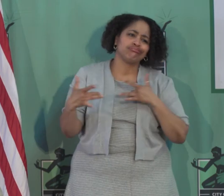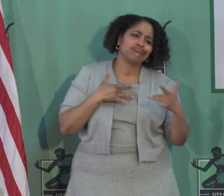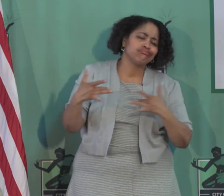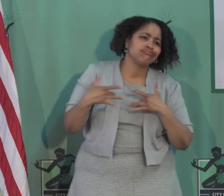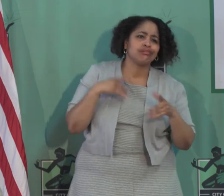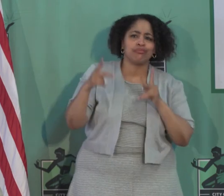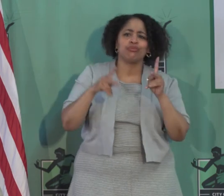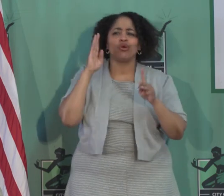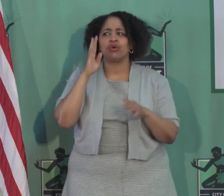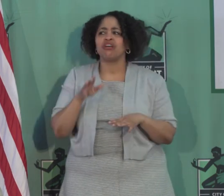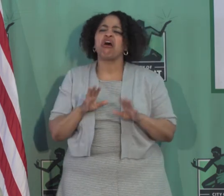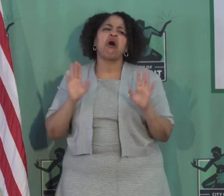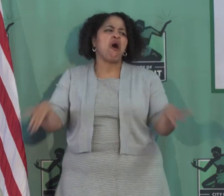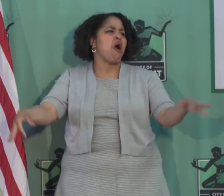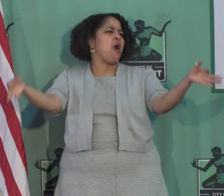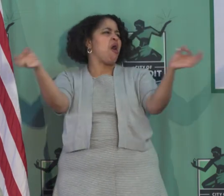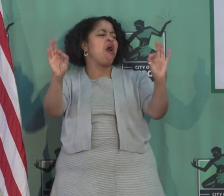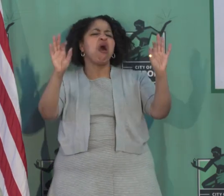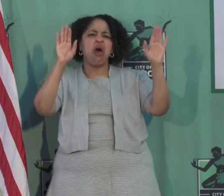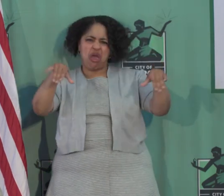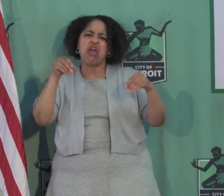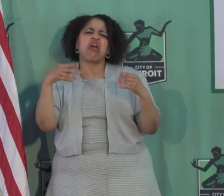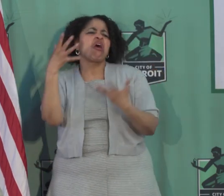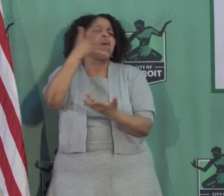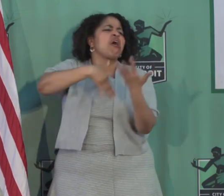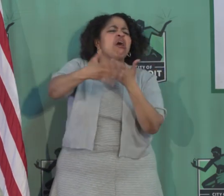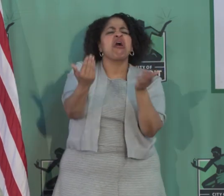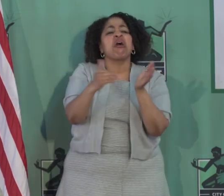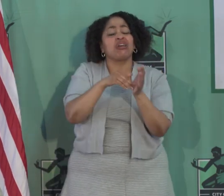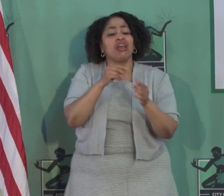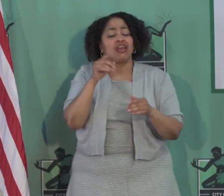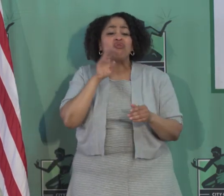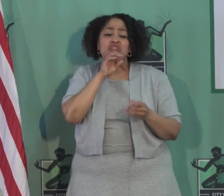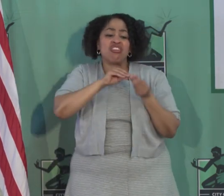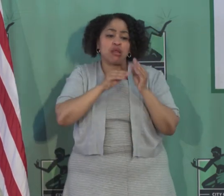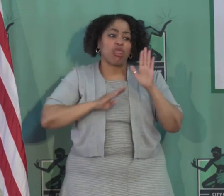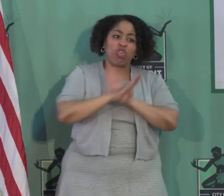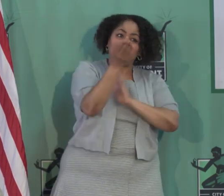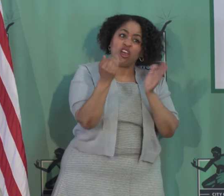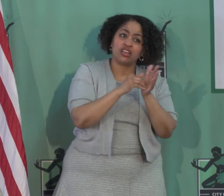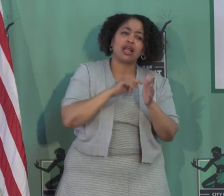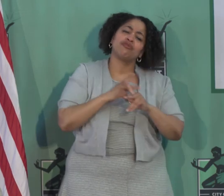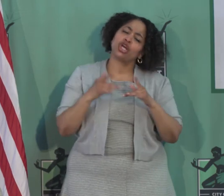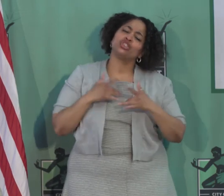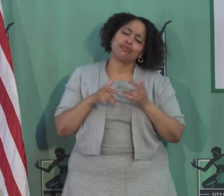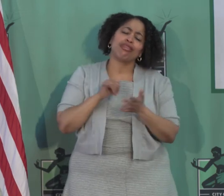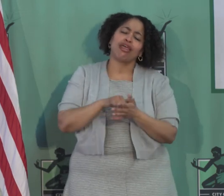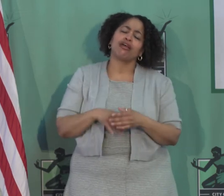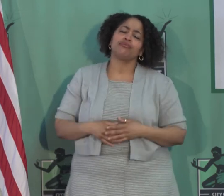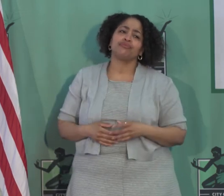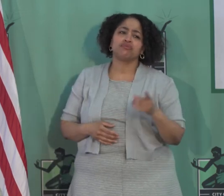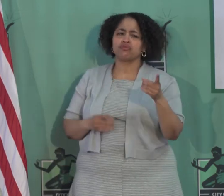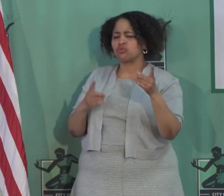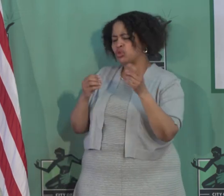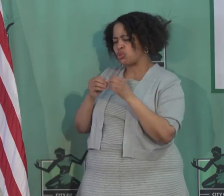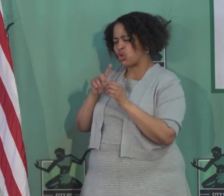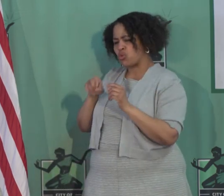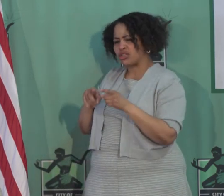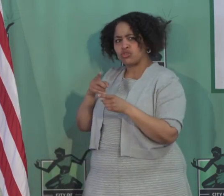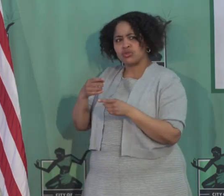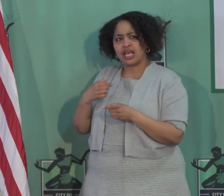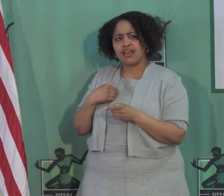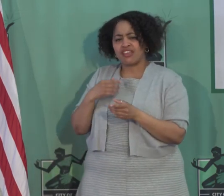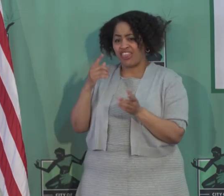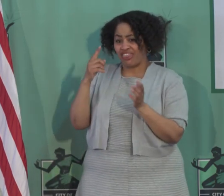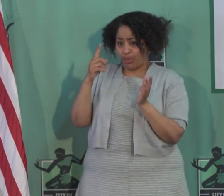gather again. And this virus is going to take off on us again. I'm very concerned about it. One more question for you. Also, you had the $1,000